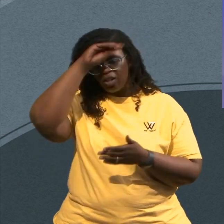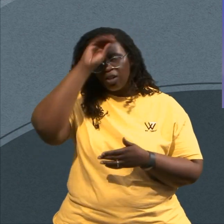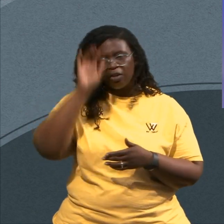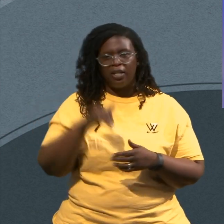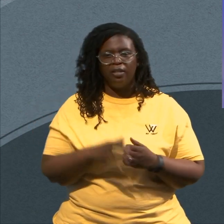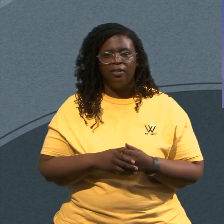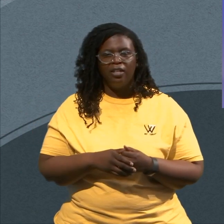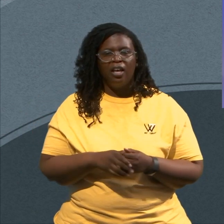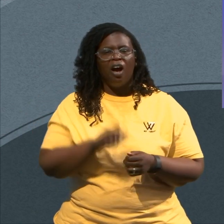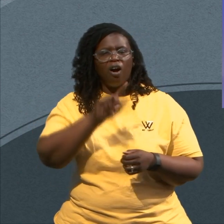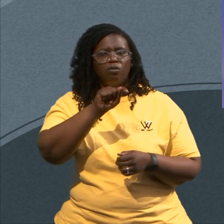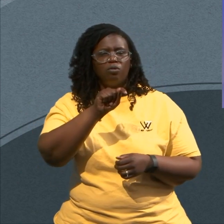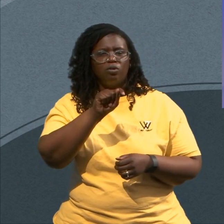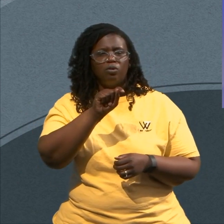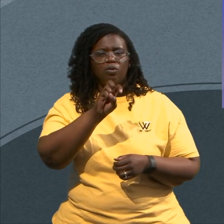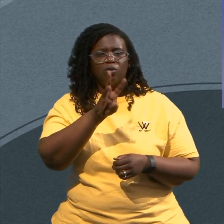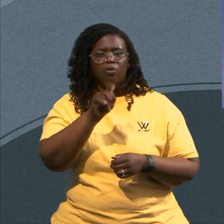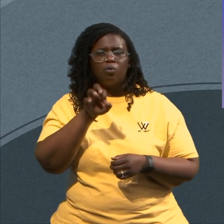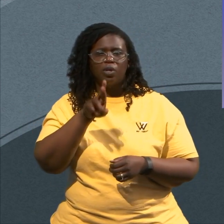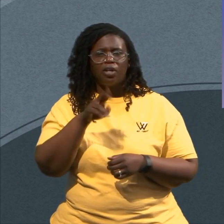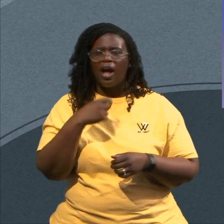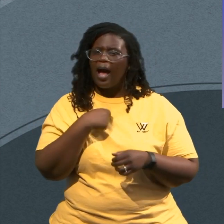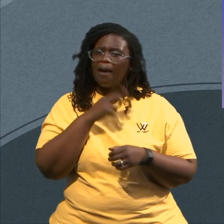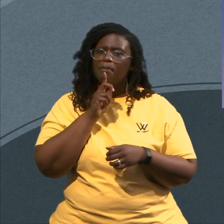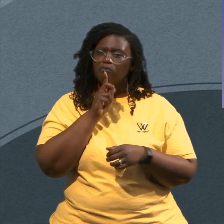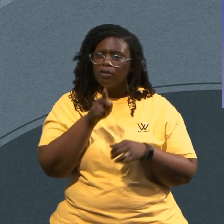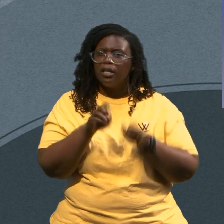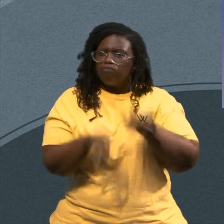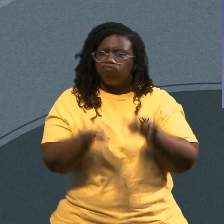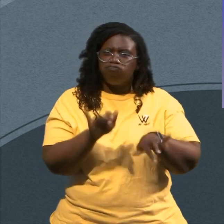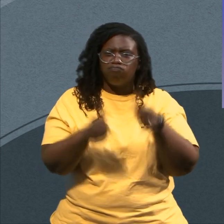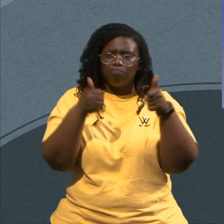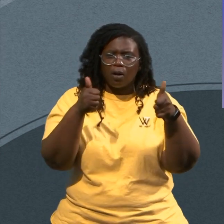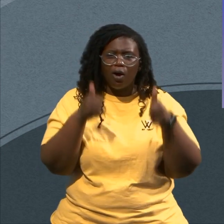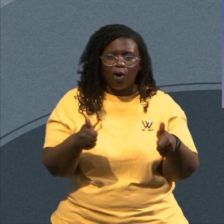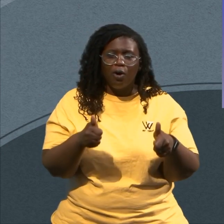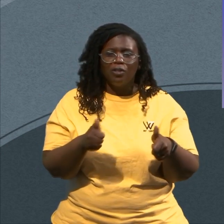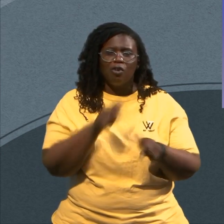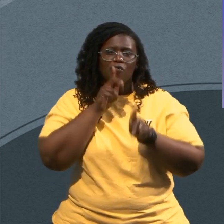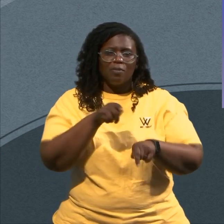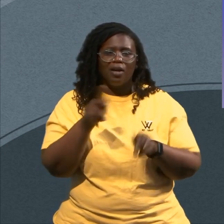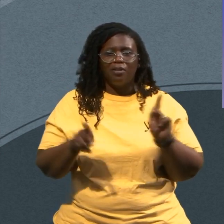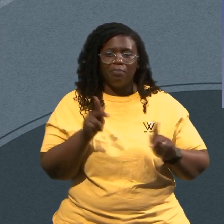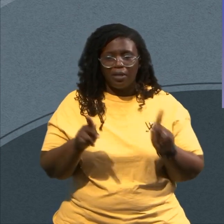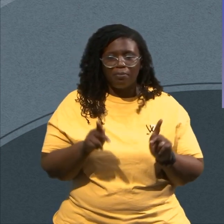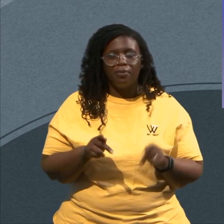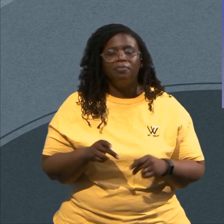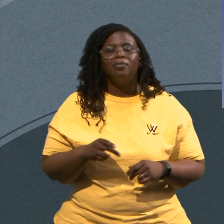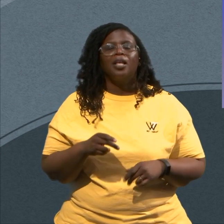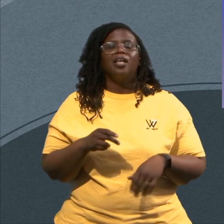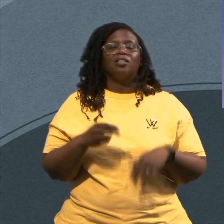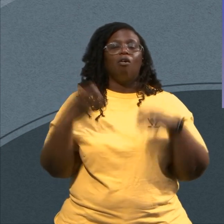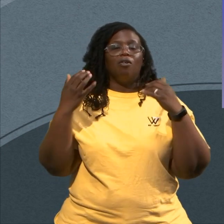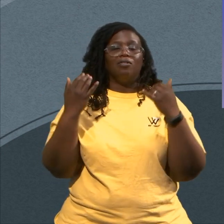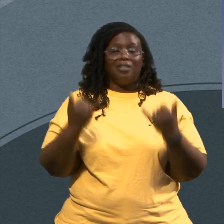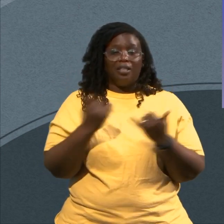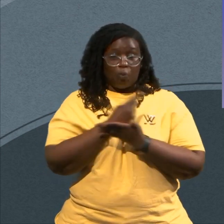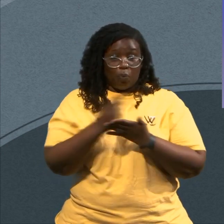twitter And I'm Going So this Week I made Up my Mind That when People say Something stupid My response Is gonna Be